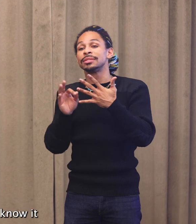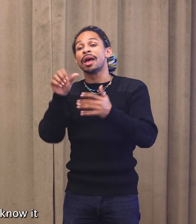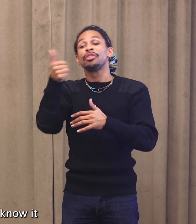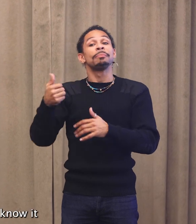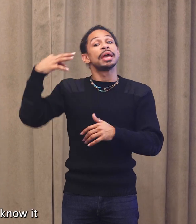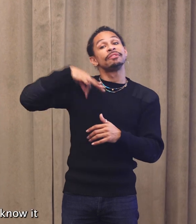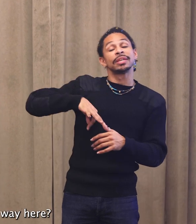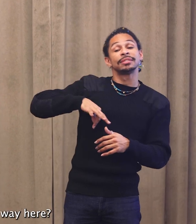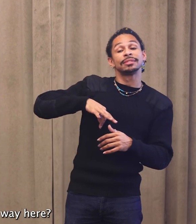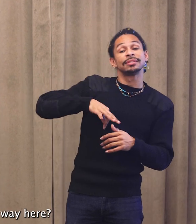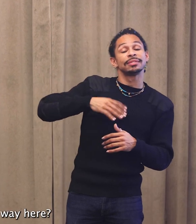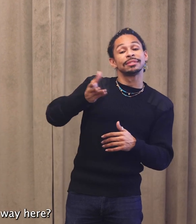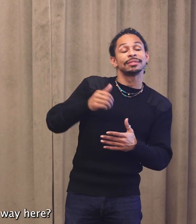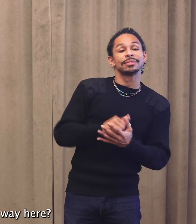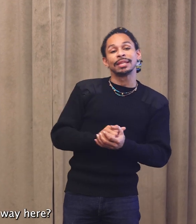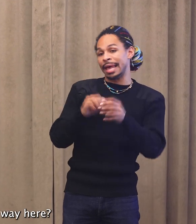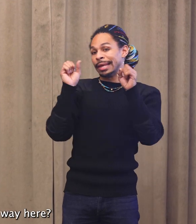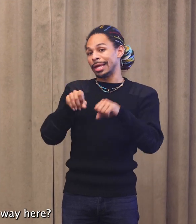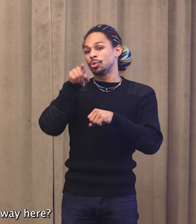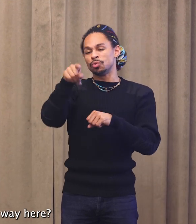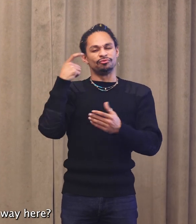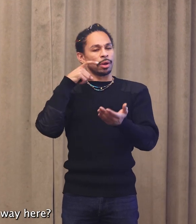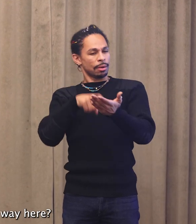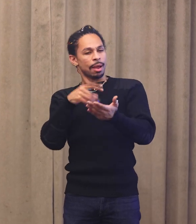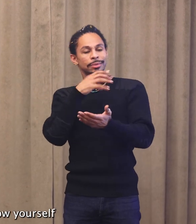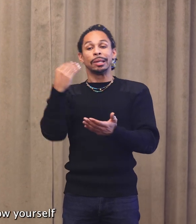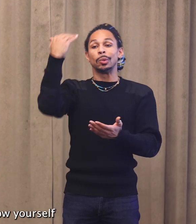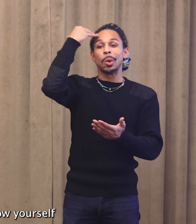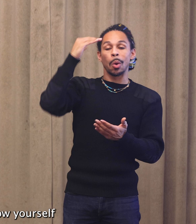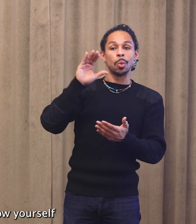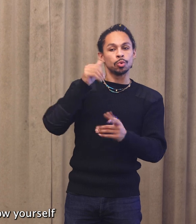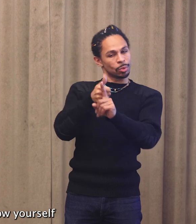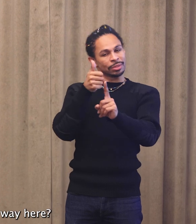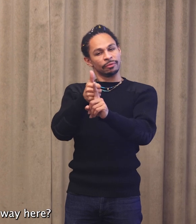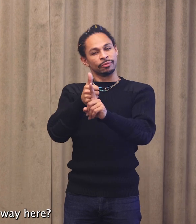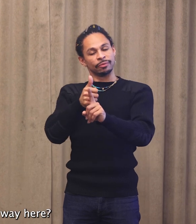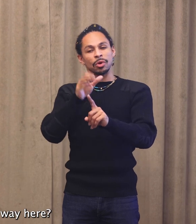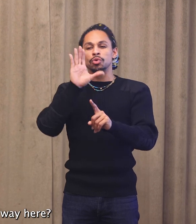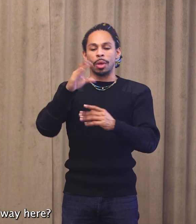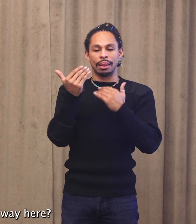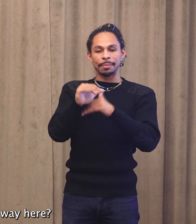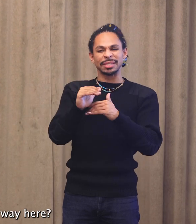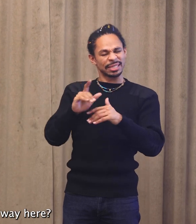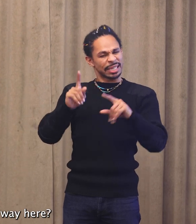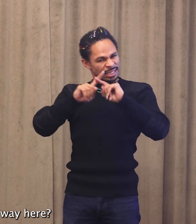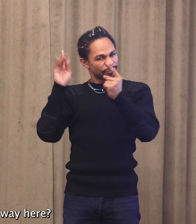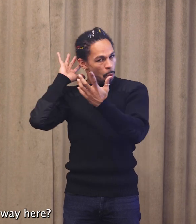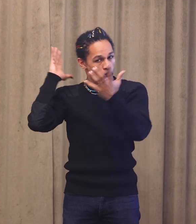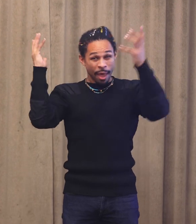Could you know it in a different way here? Could you know yourself in a different way here?